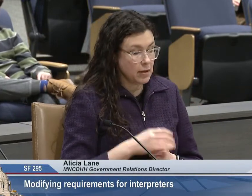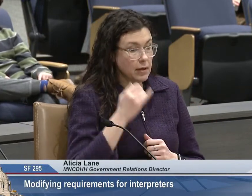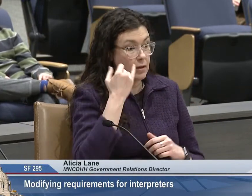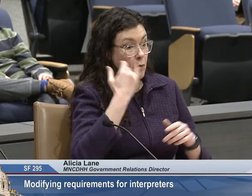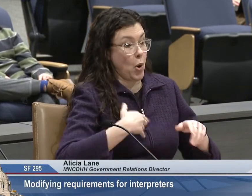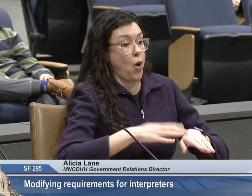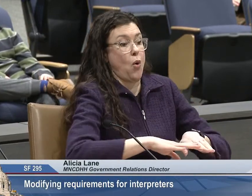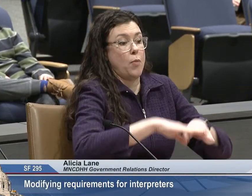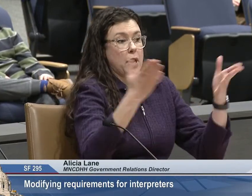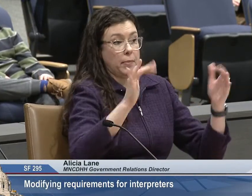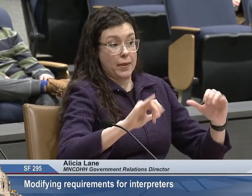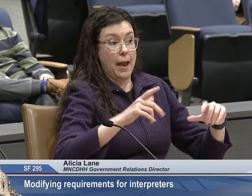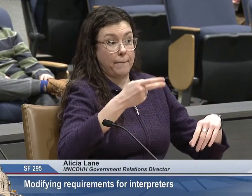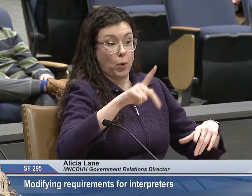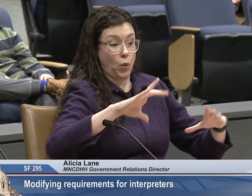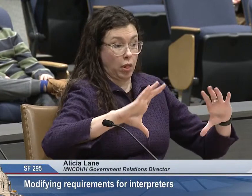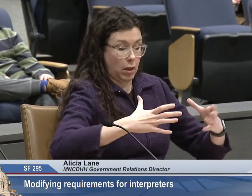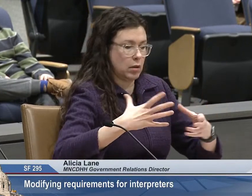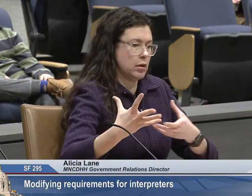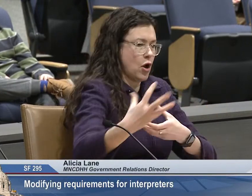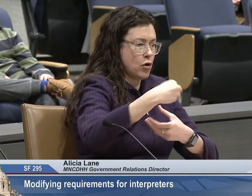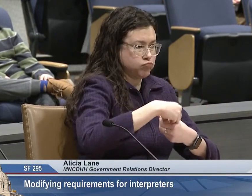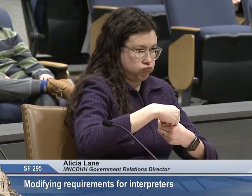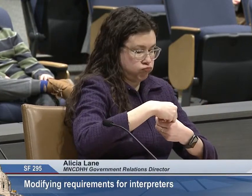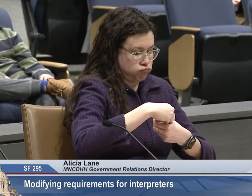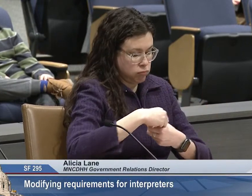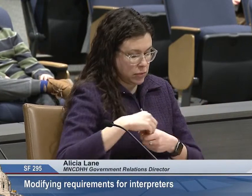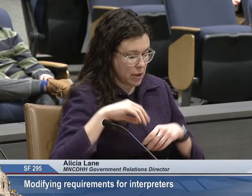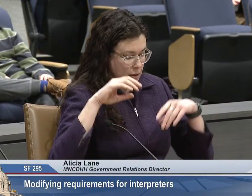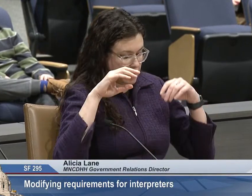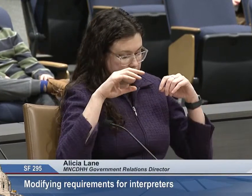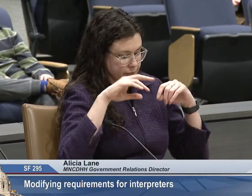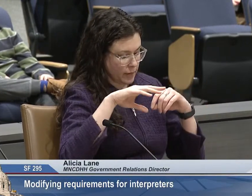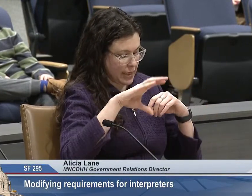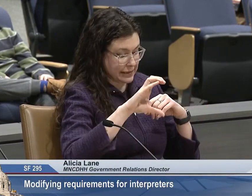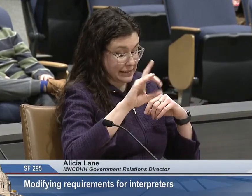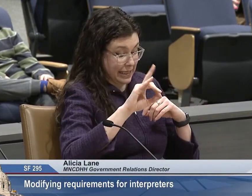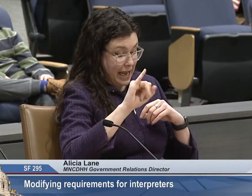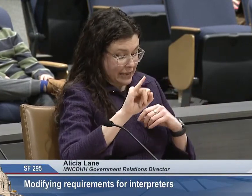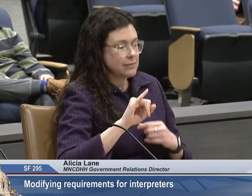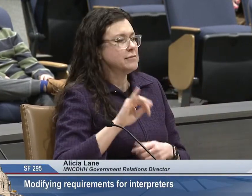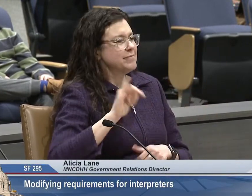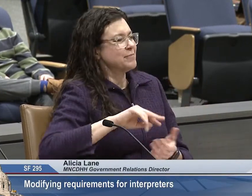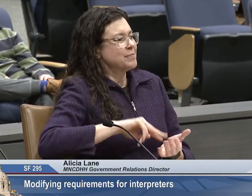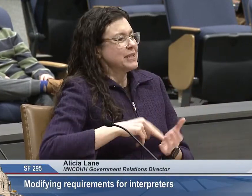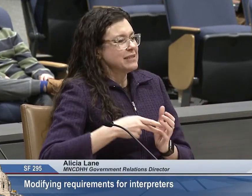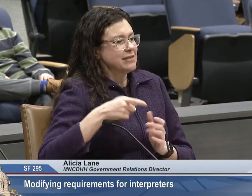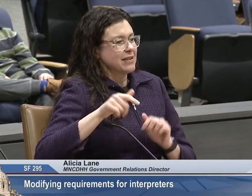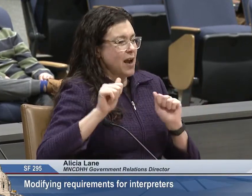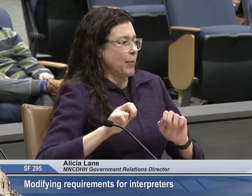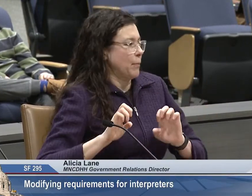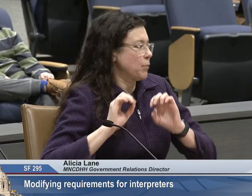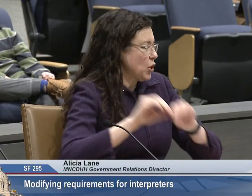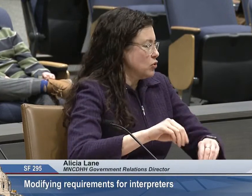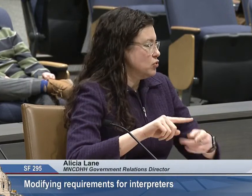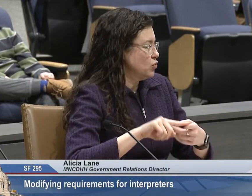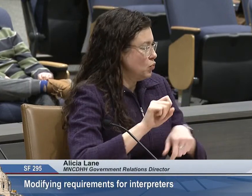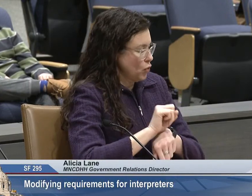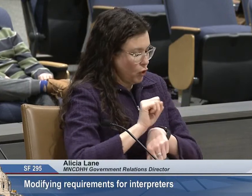quality. Opening up this interpreter pool to CDIs means they can be put